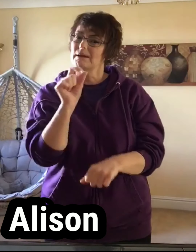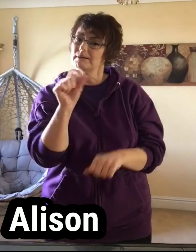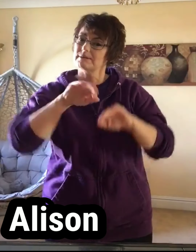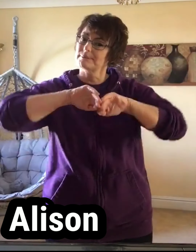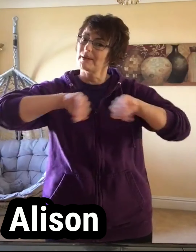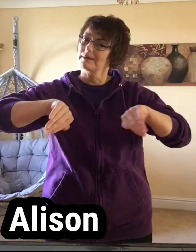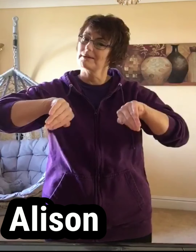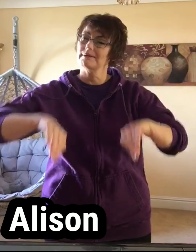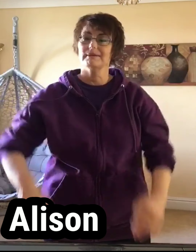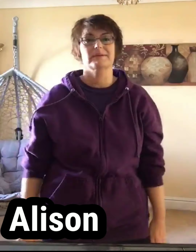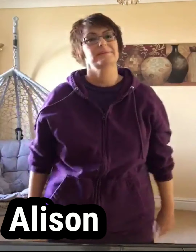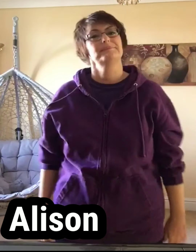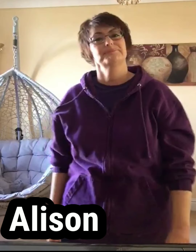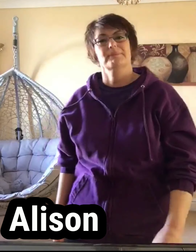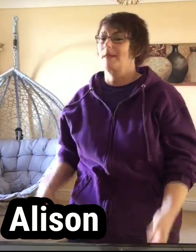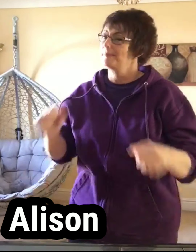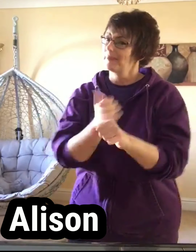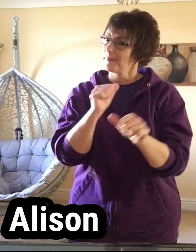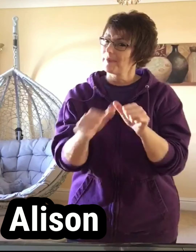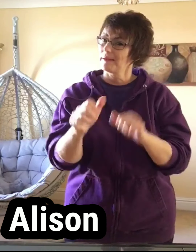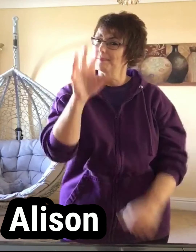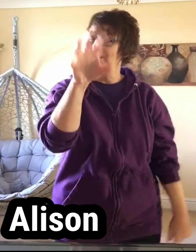space, to make a better place